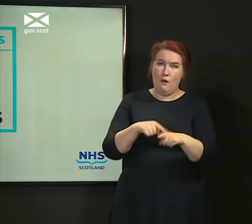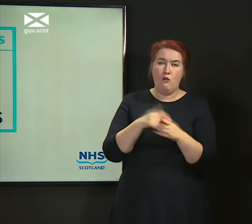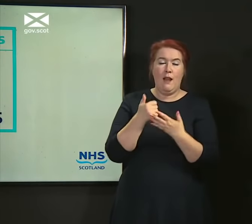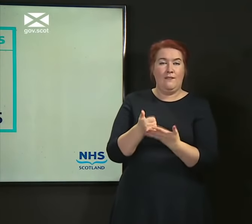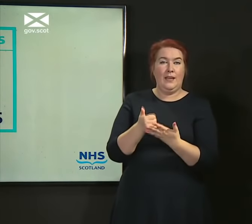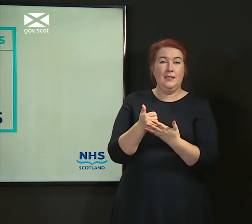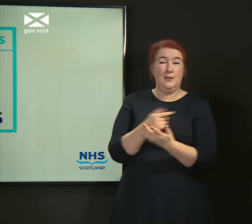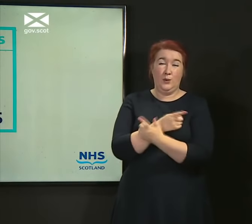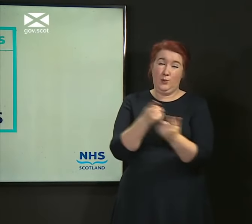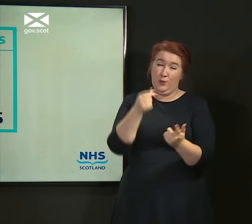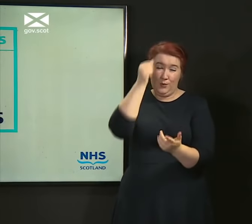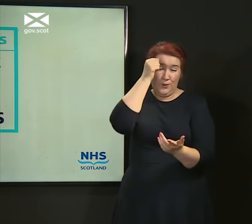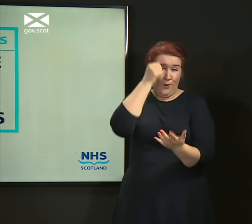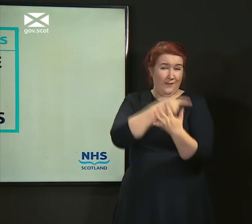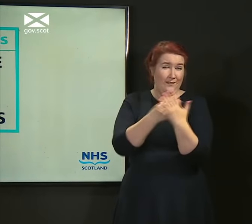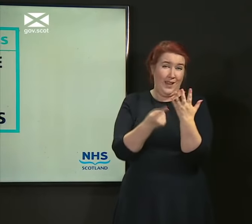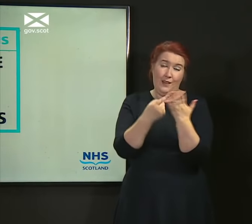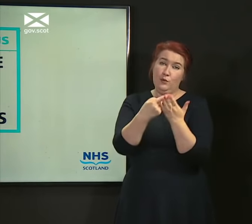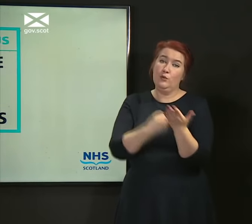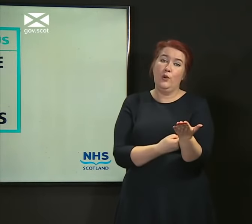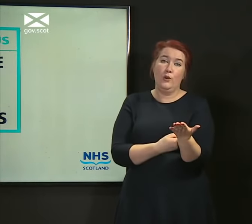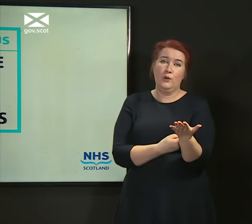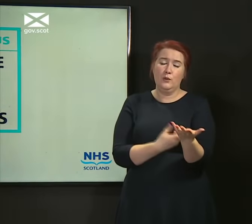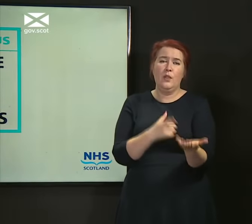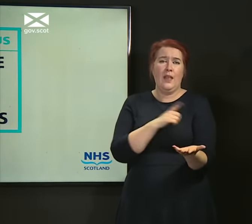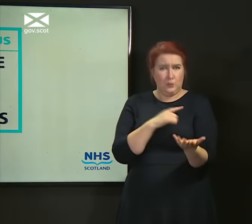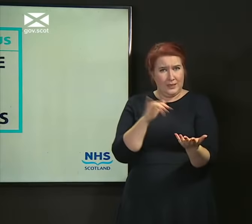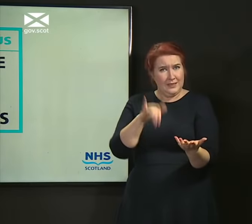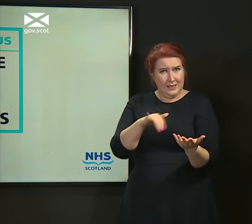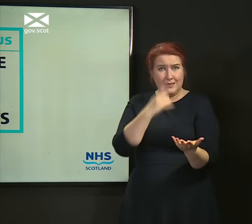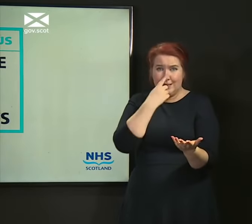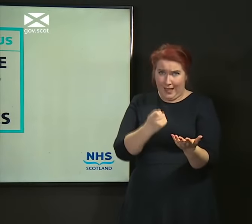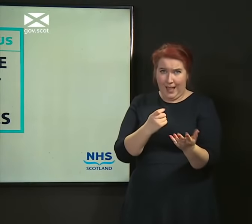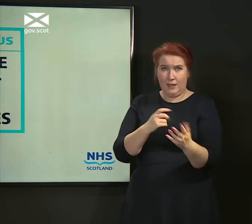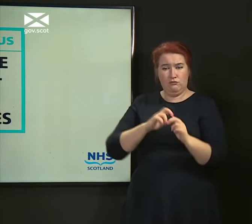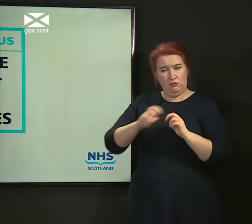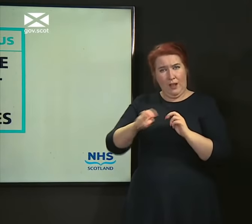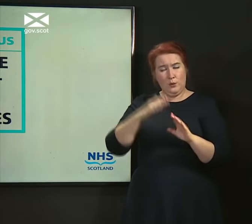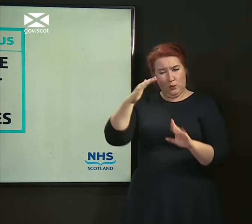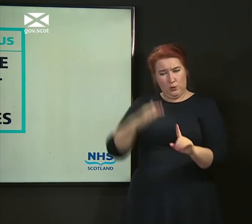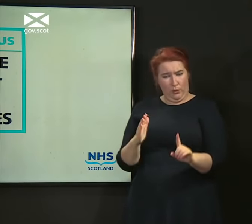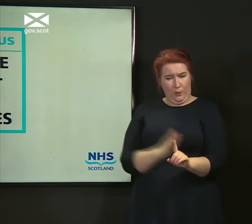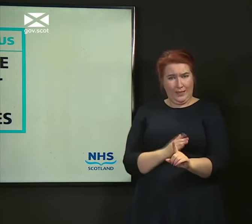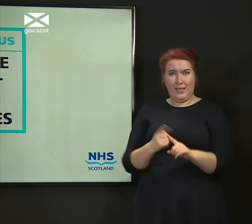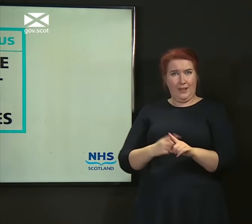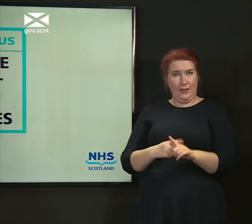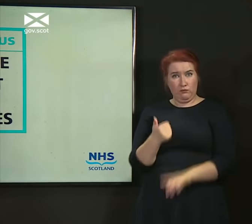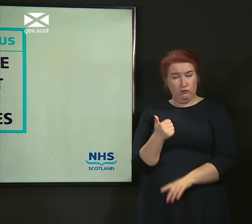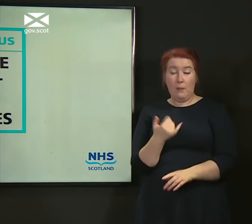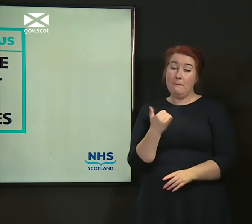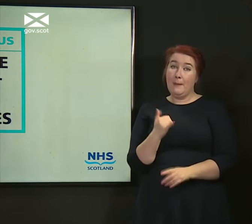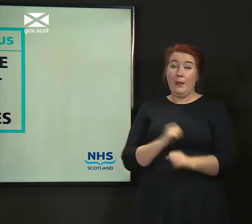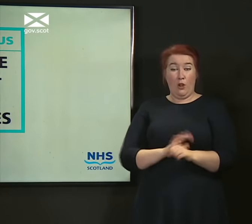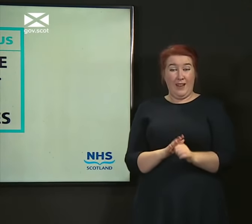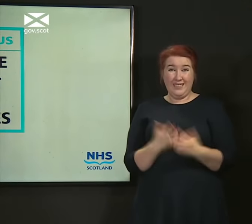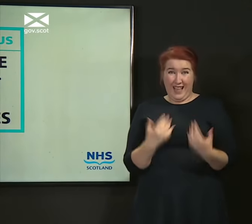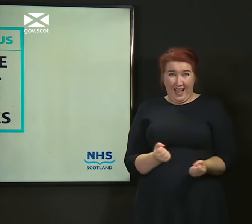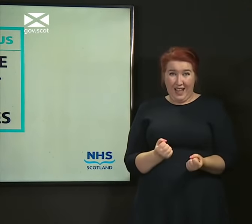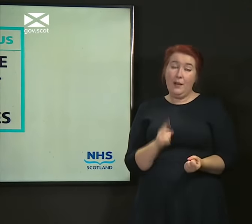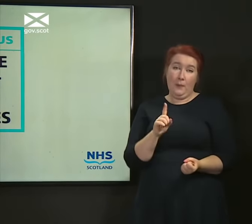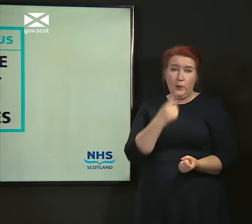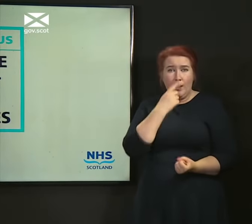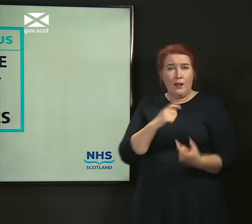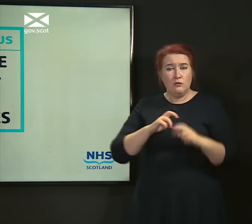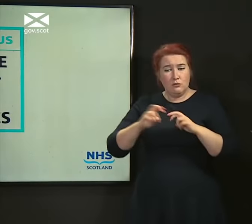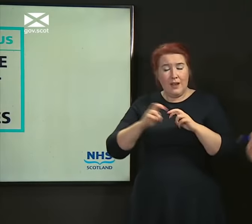you all know so, so well. So that's why you can travel to the southwest of England, even though there may be virus there, and you can